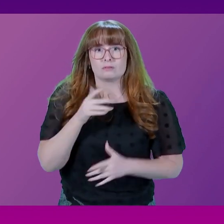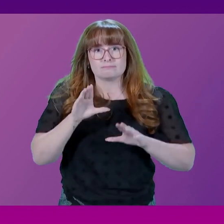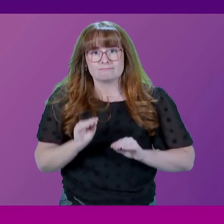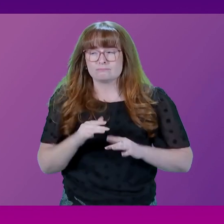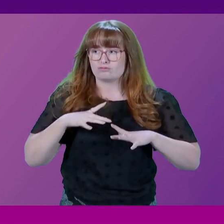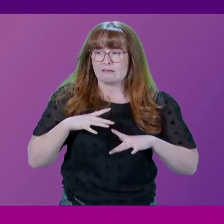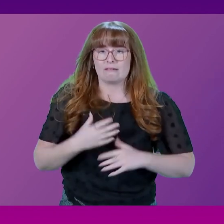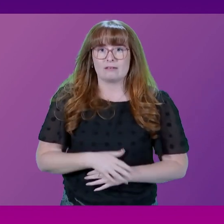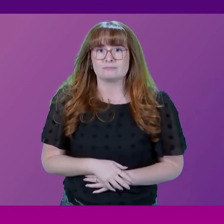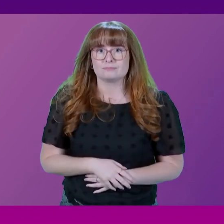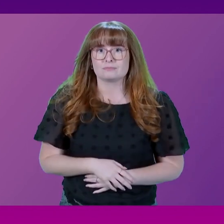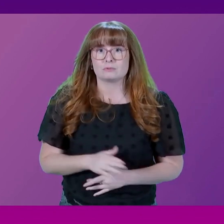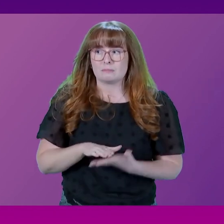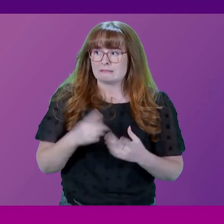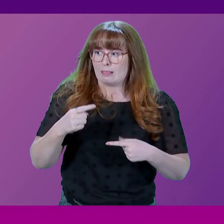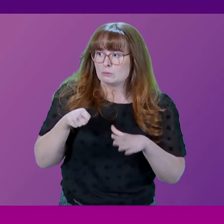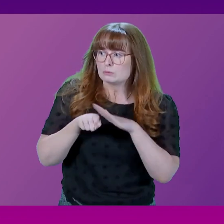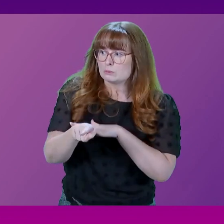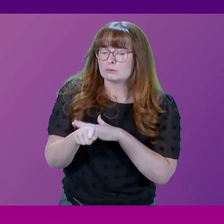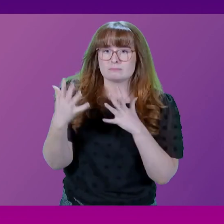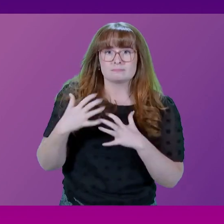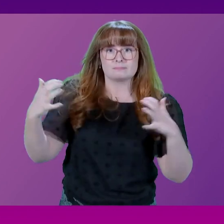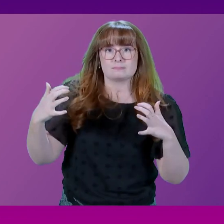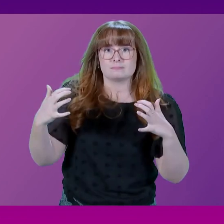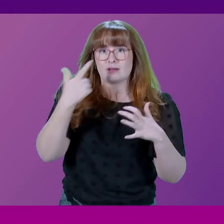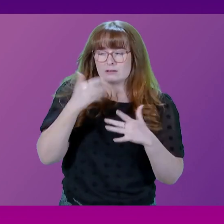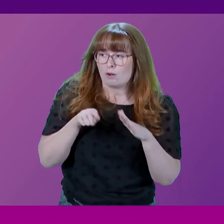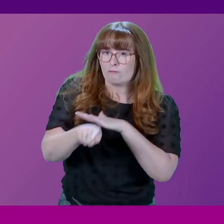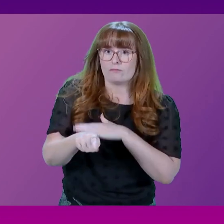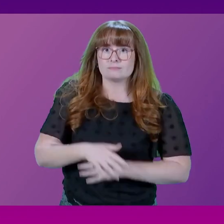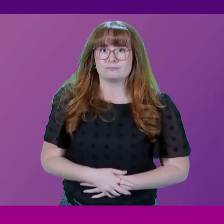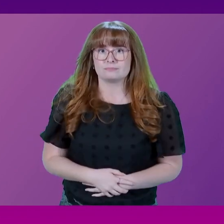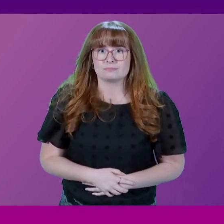suspension to allow those leaving the Chamber and Public Gallery to do so.